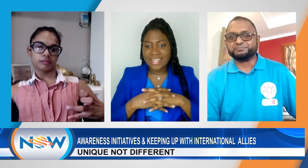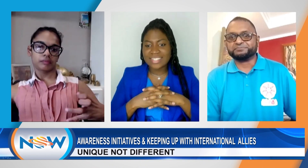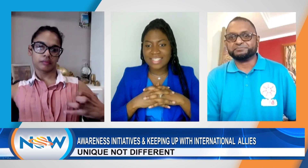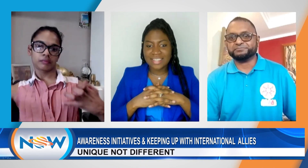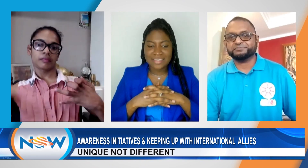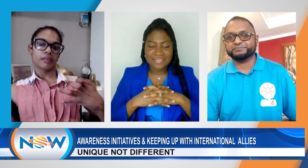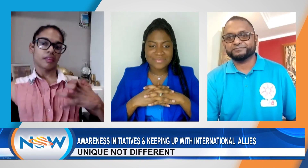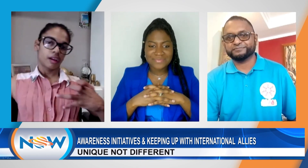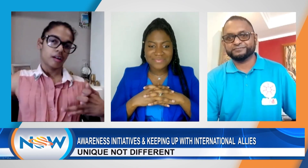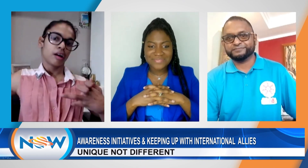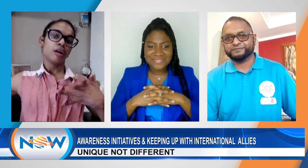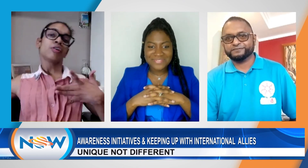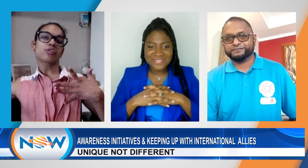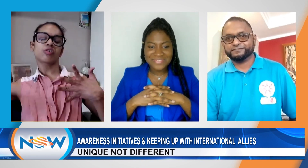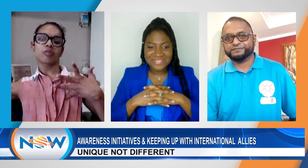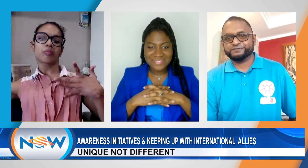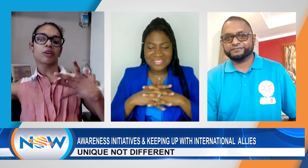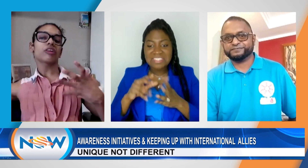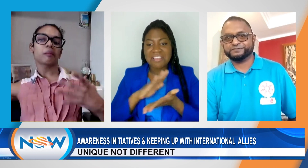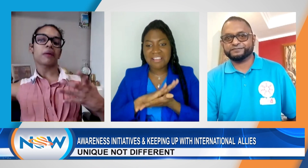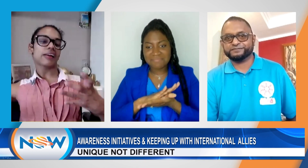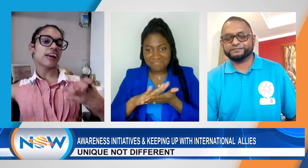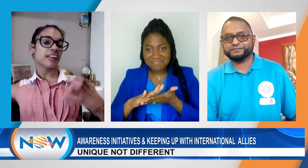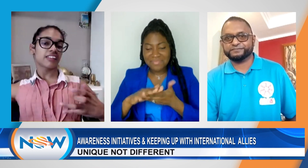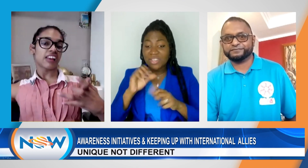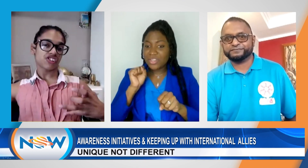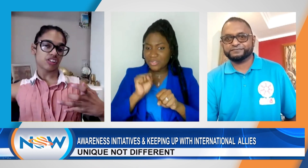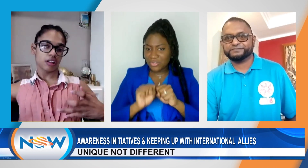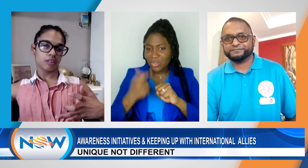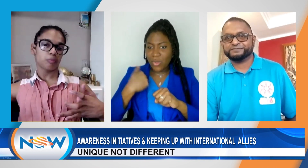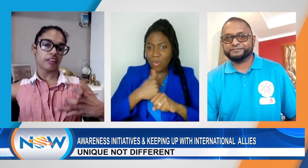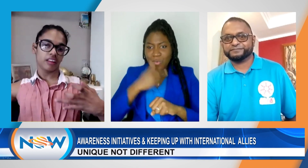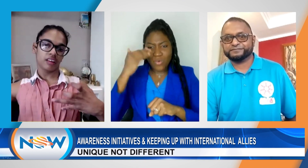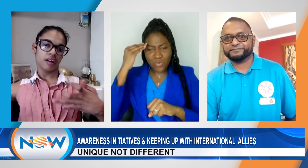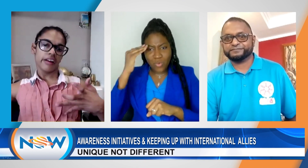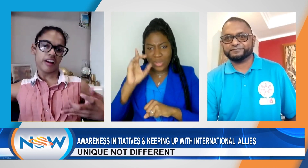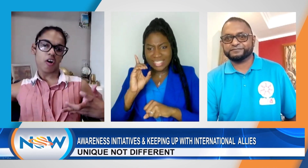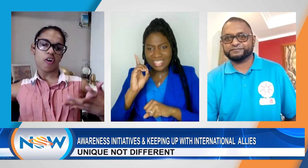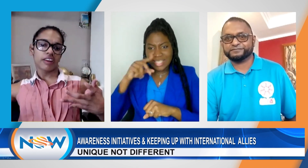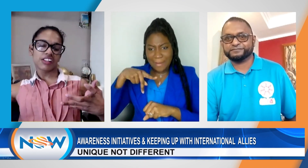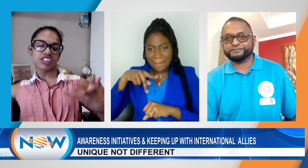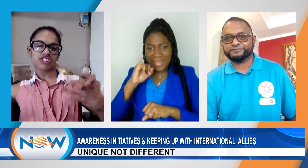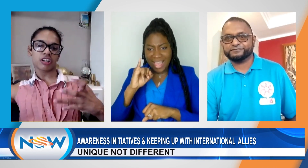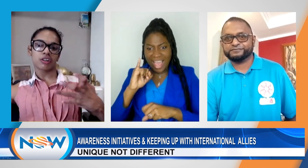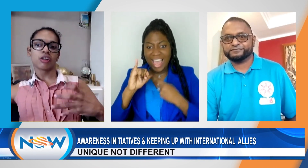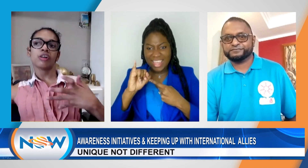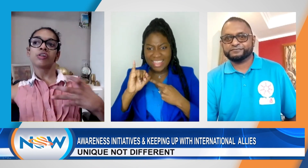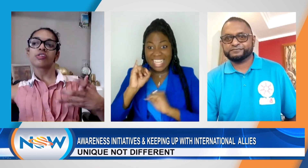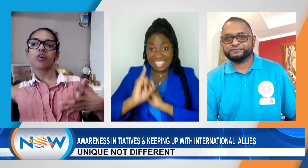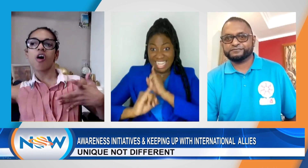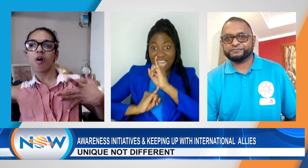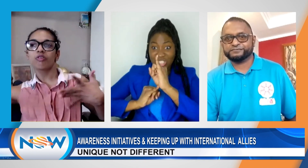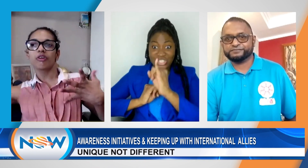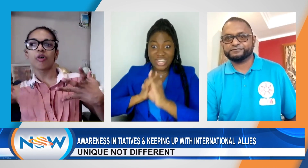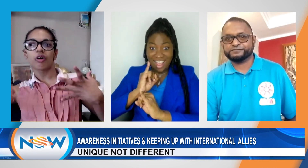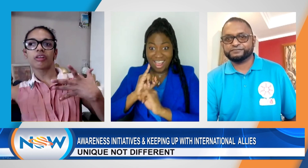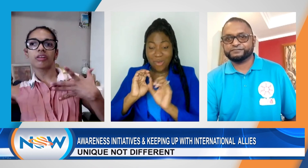connected there. So, we know DPI is an international body organization. So how do you all